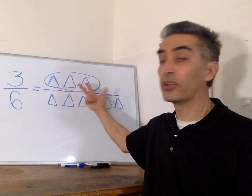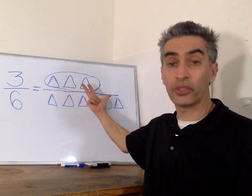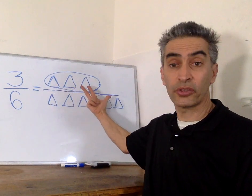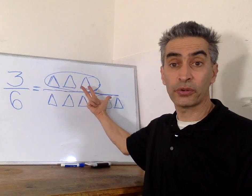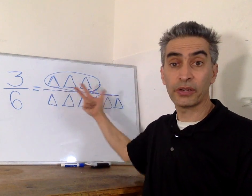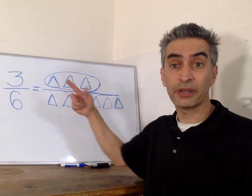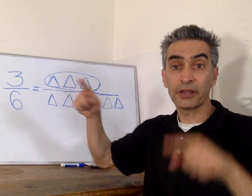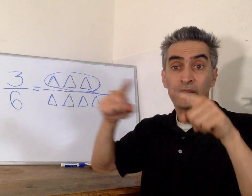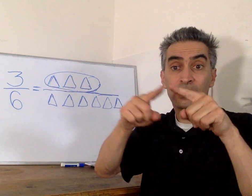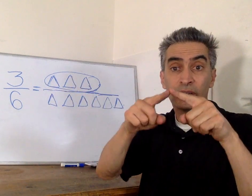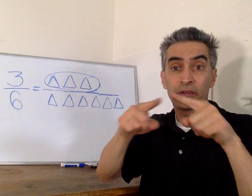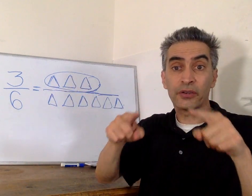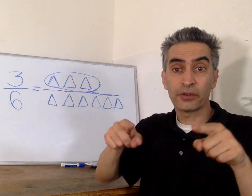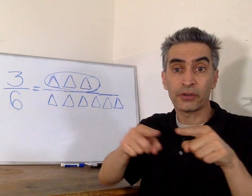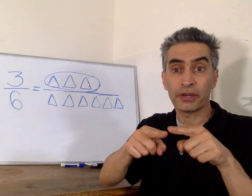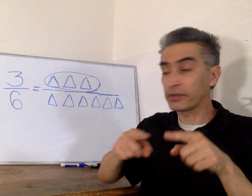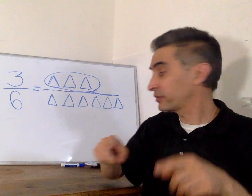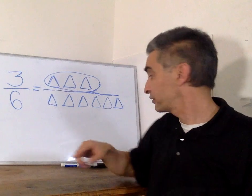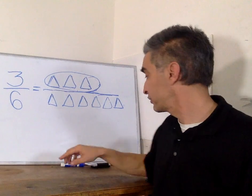has been split into groups of three triangles.